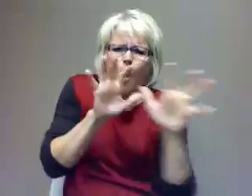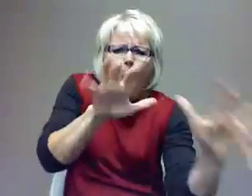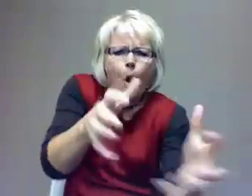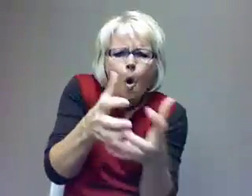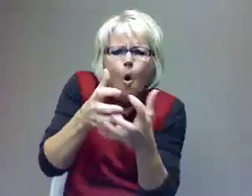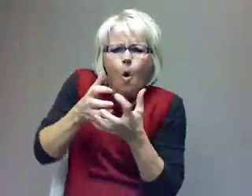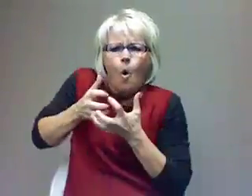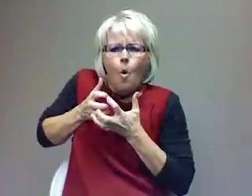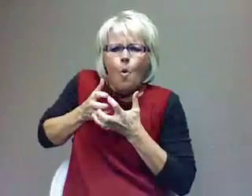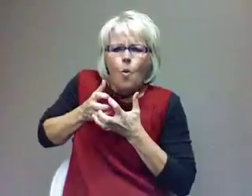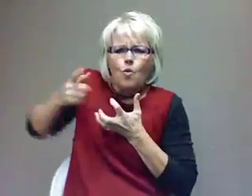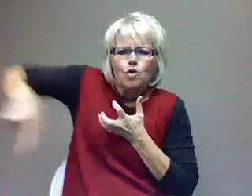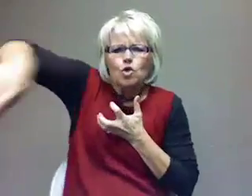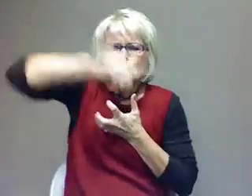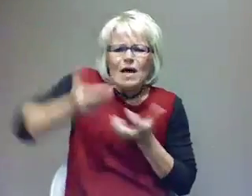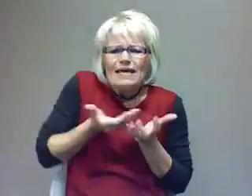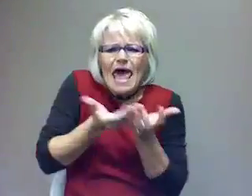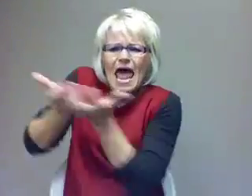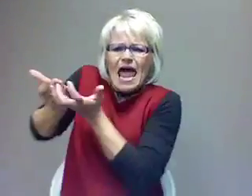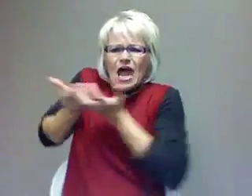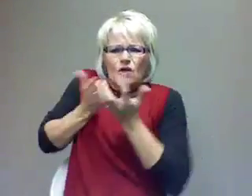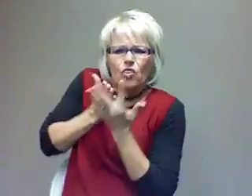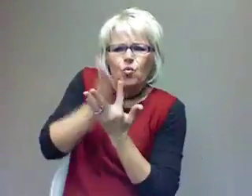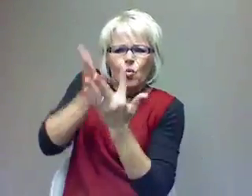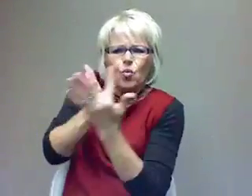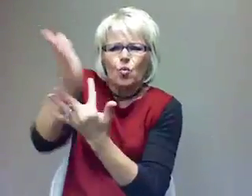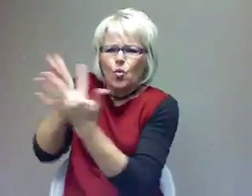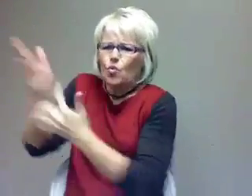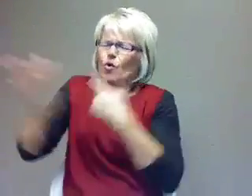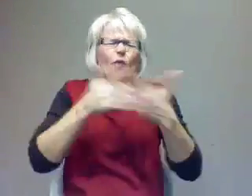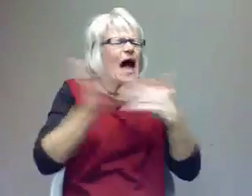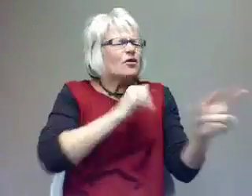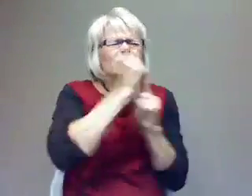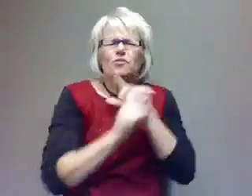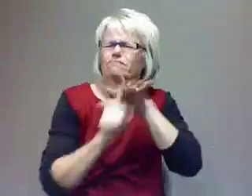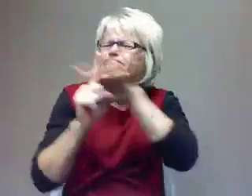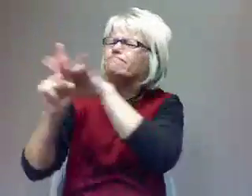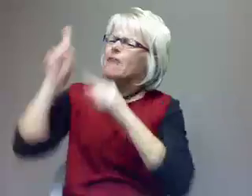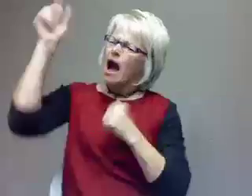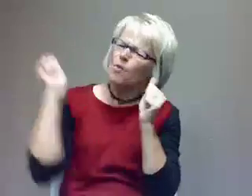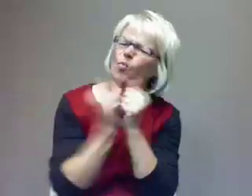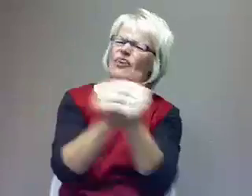and every circumstance that ever comes your way any moment on this planet. It's the promise of God.